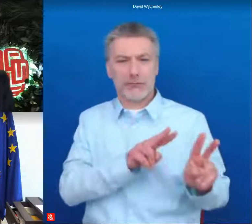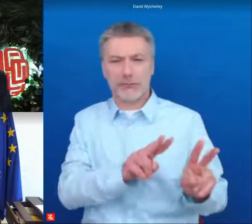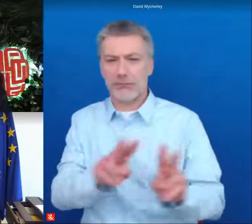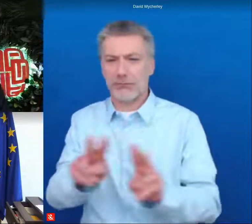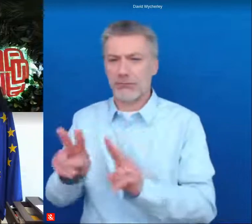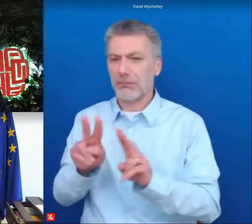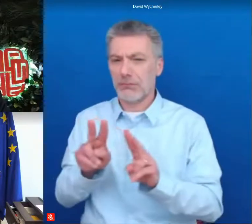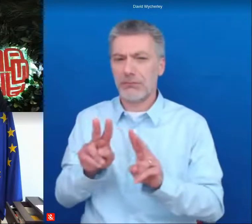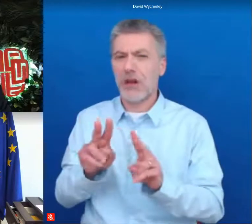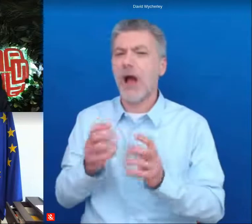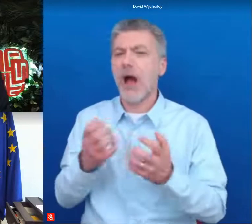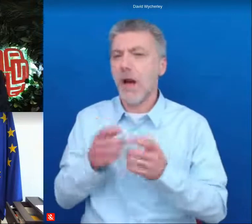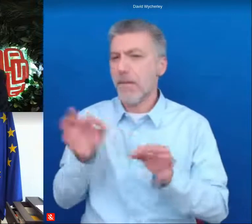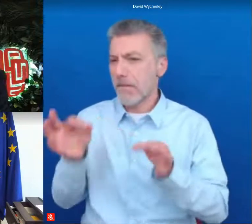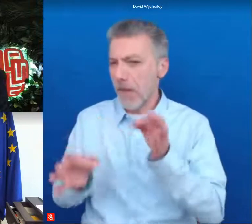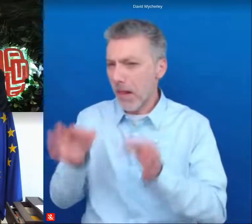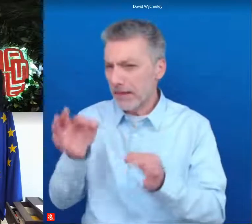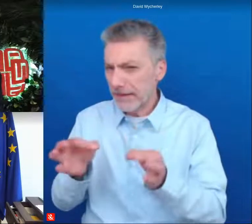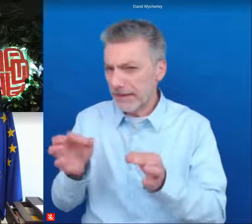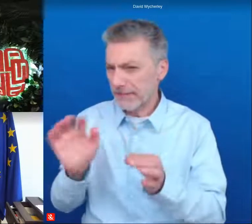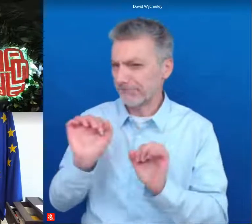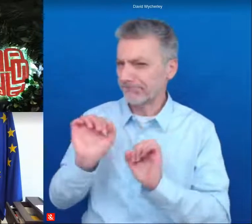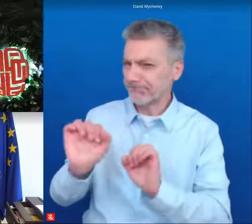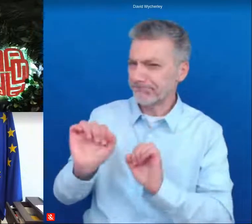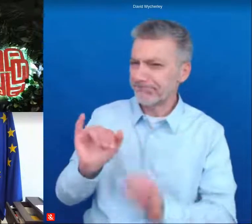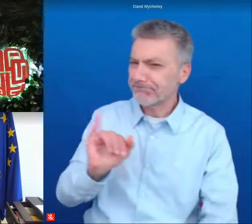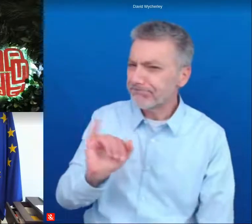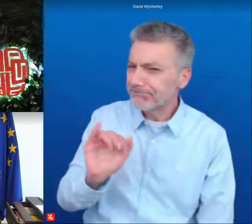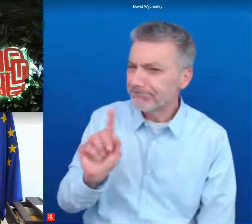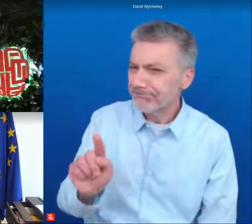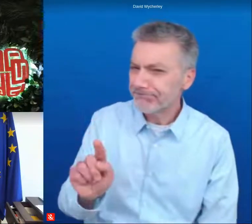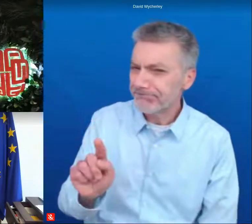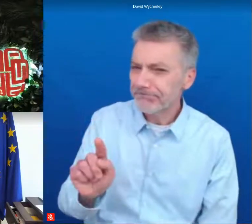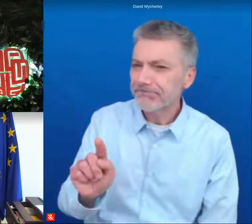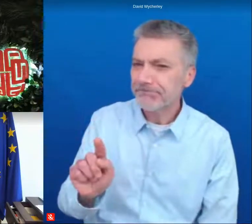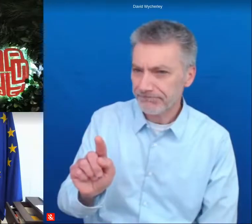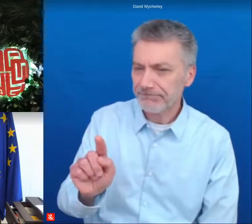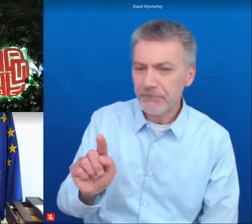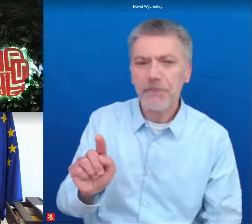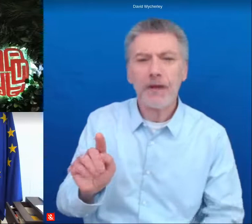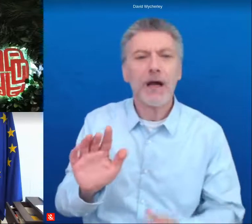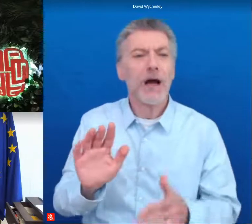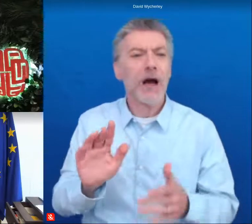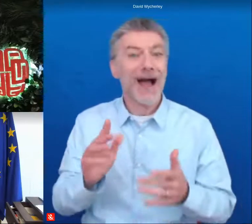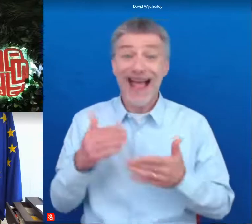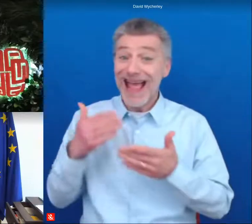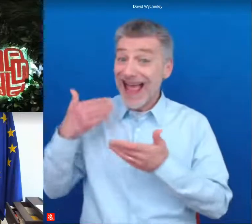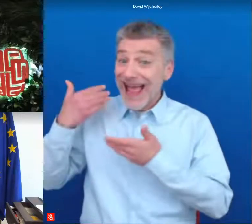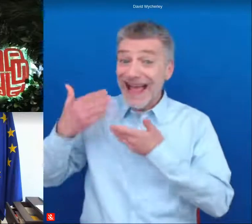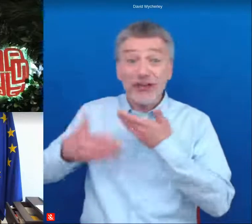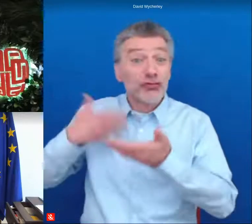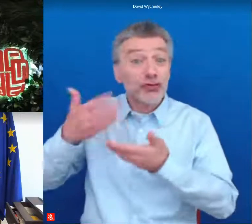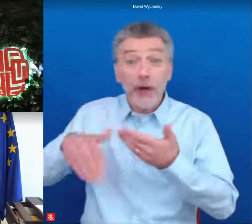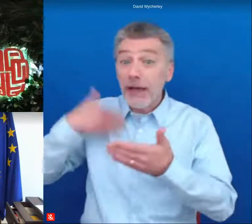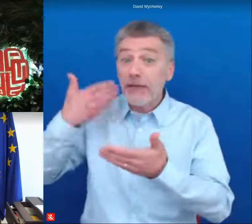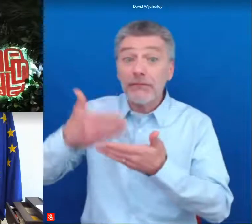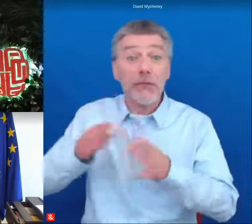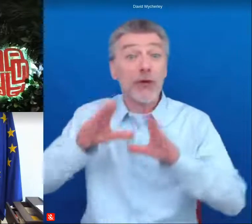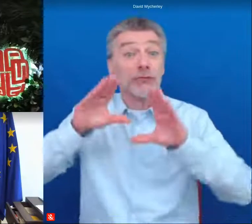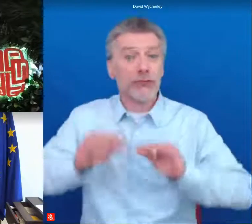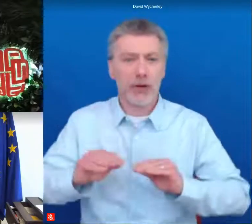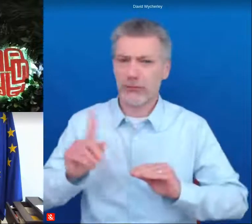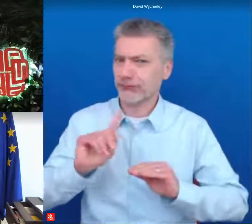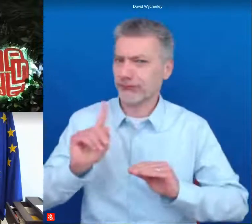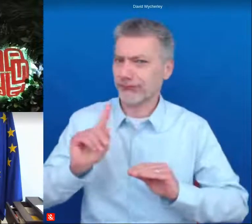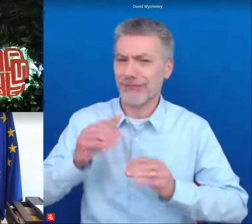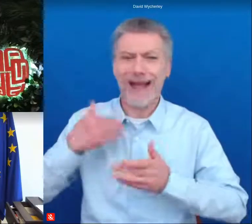politics so we have not reached the end of the history history is evolving as we decide as